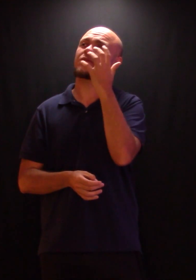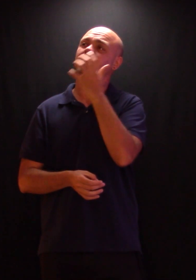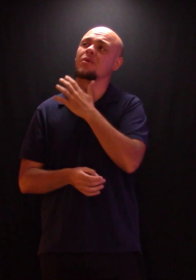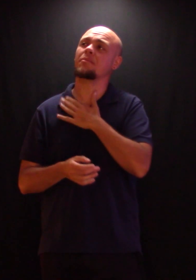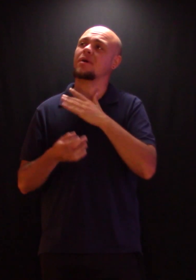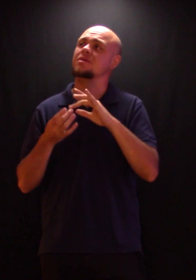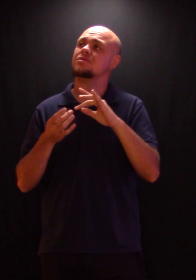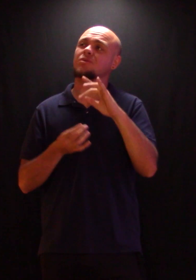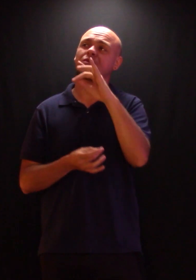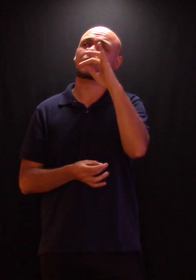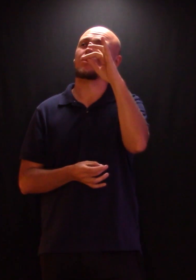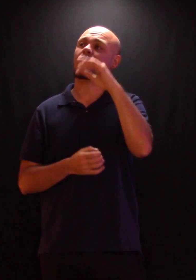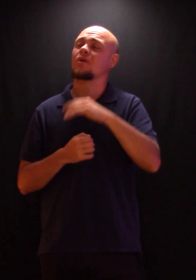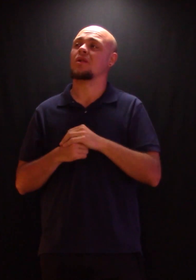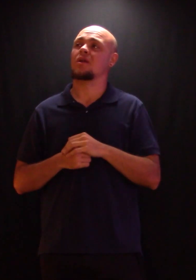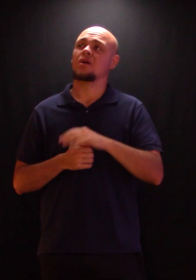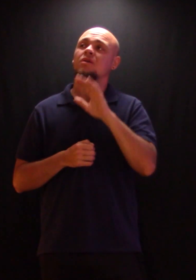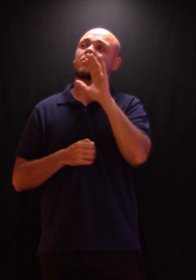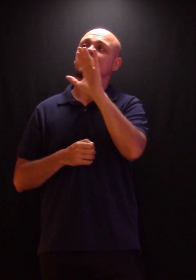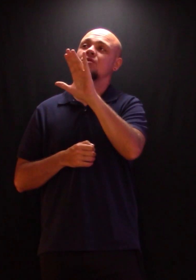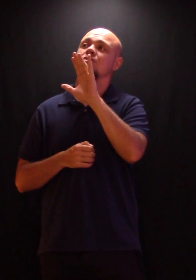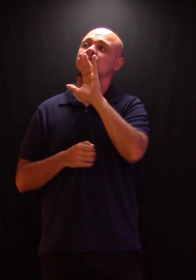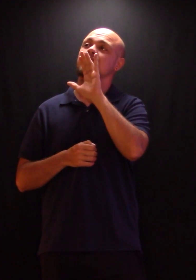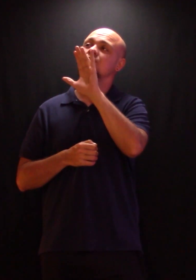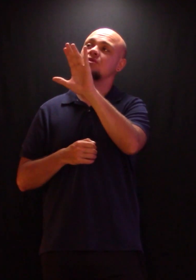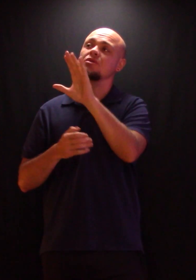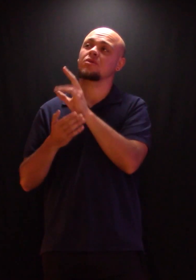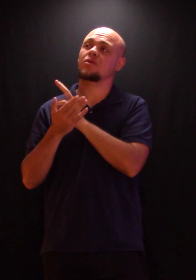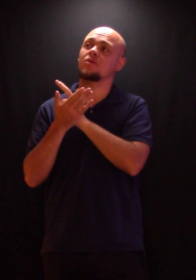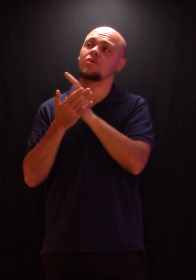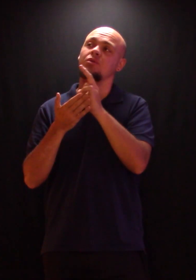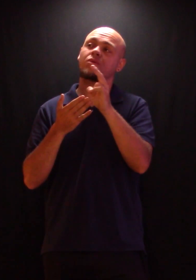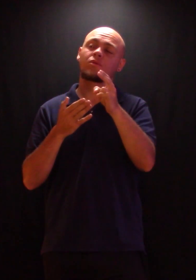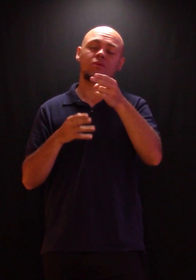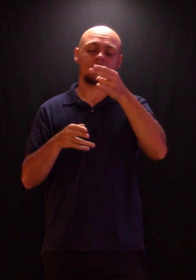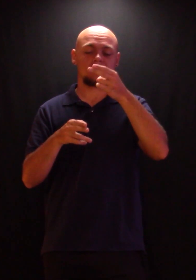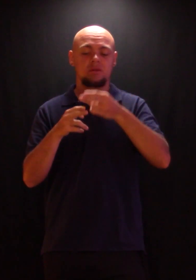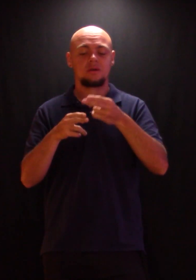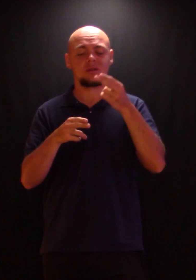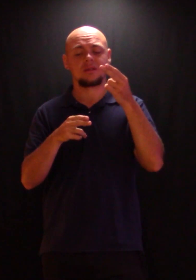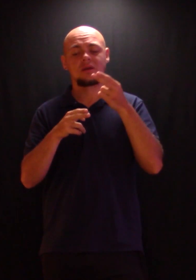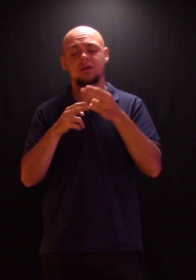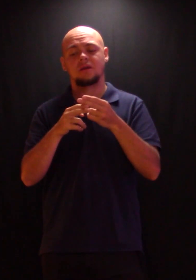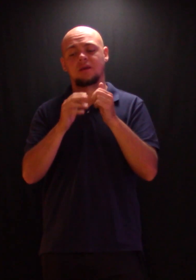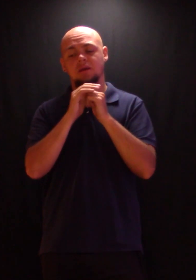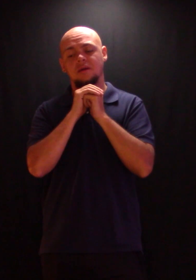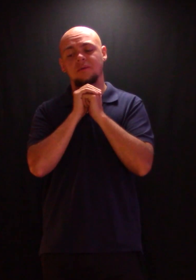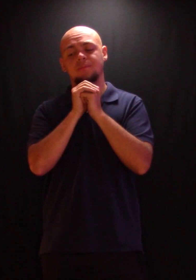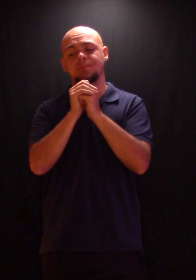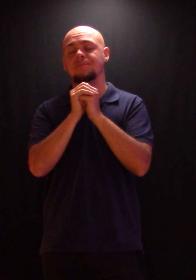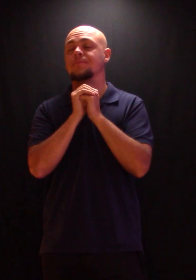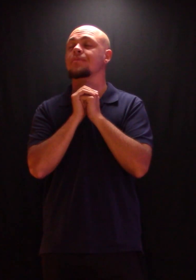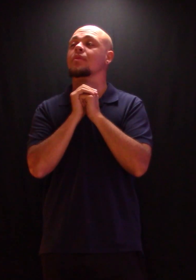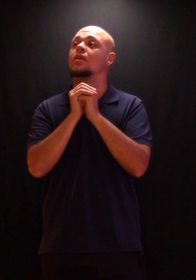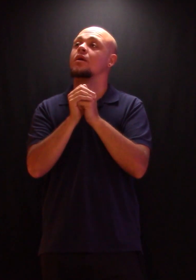Oh my soul Worship His holy name